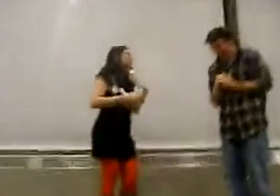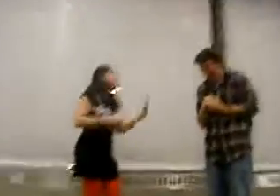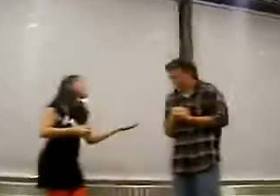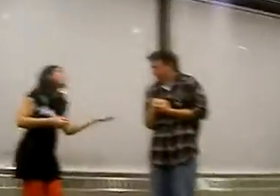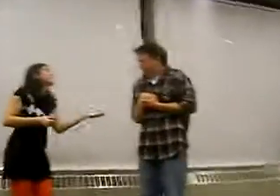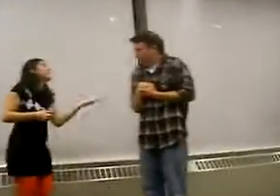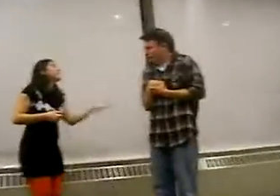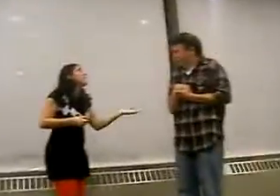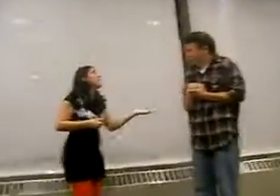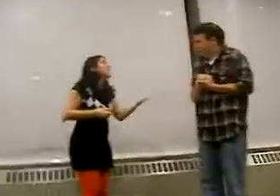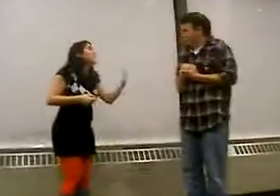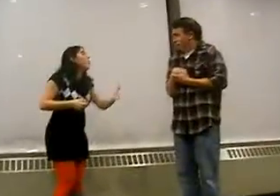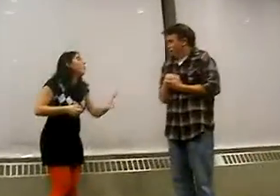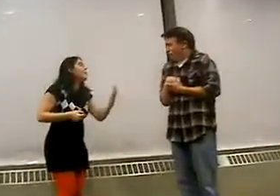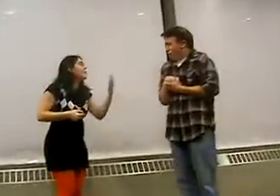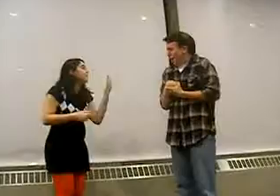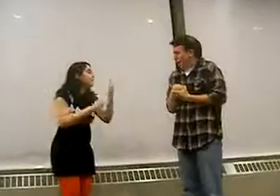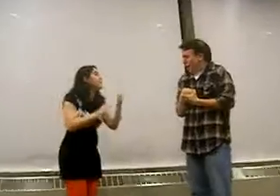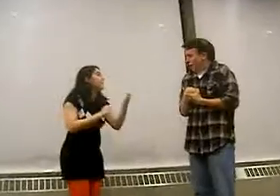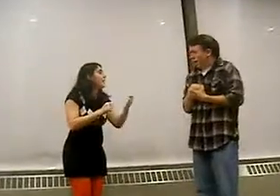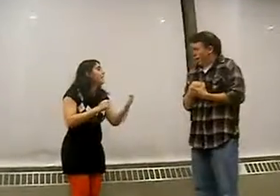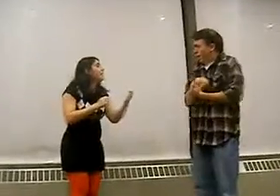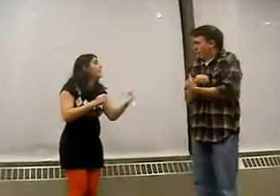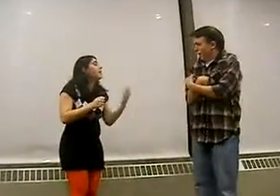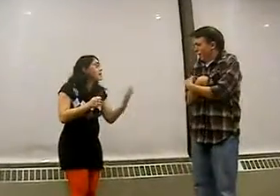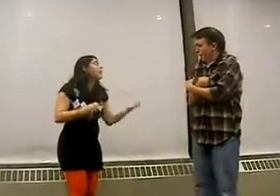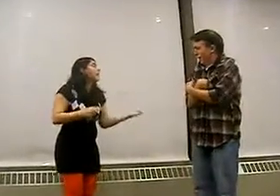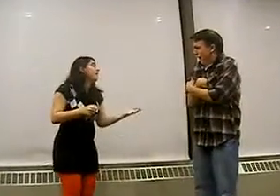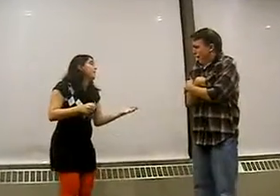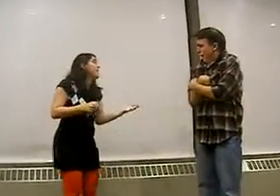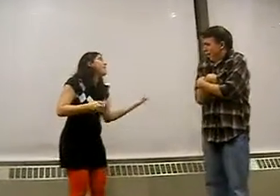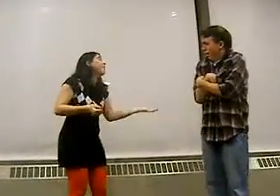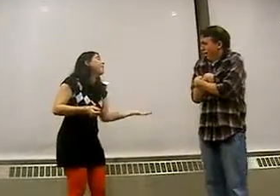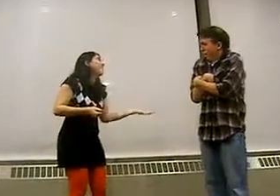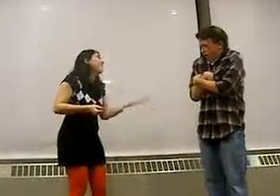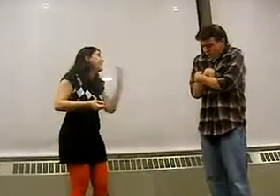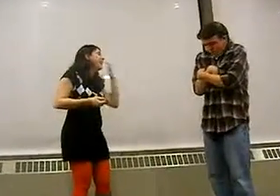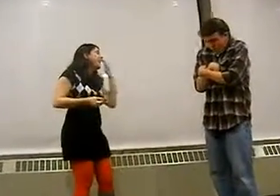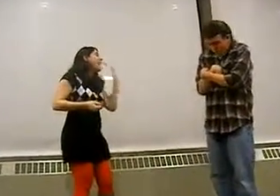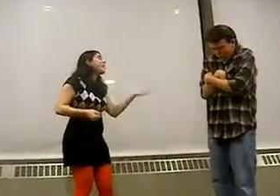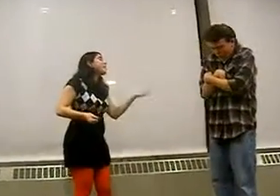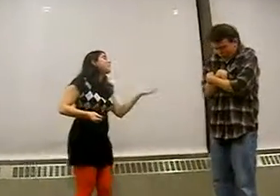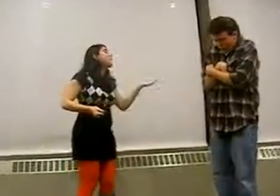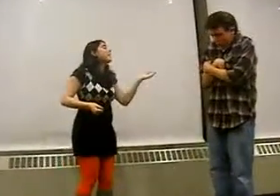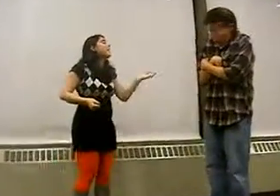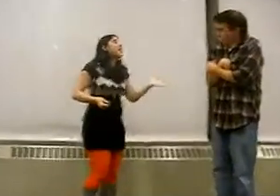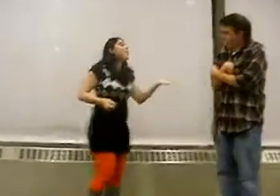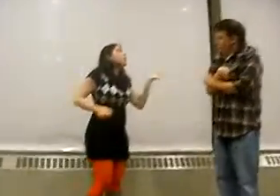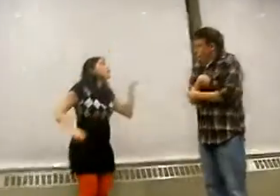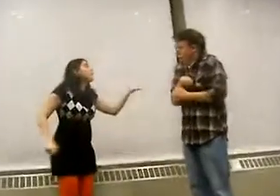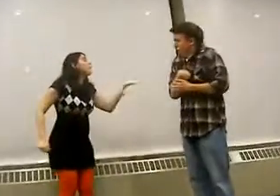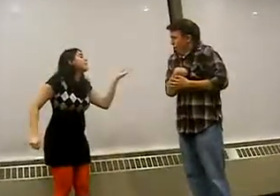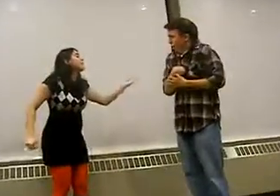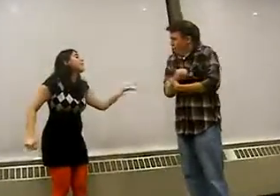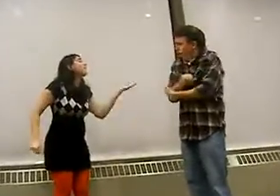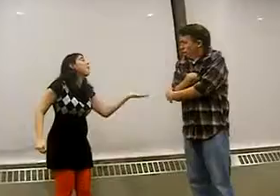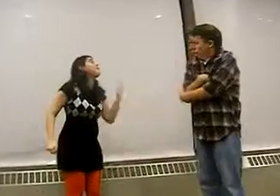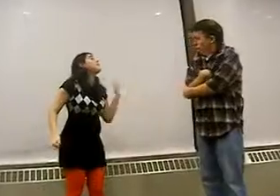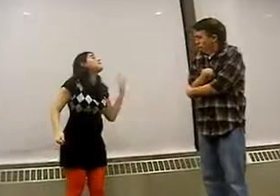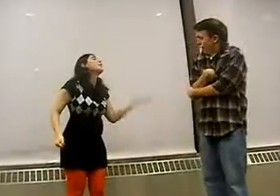You know, because he was in the war and it was amputated, so he needed a new one. I thought that, you you would be the perfect daughter because you